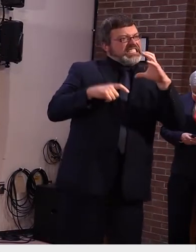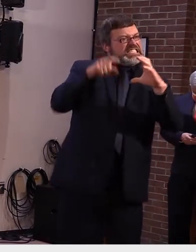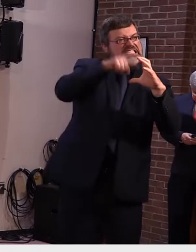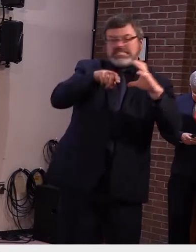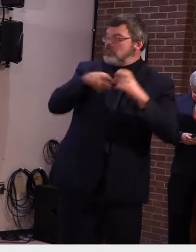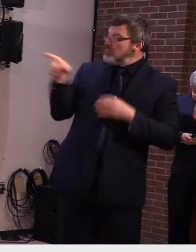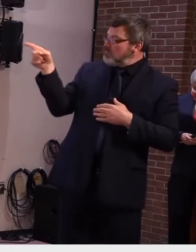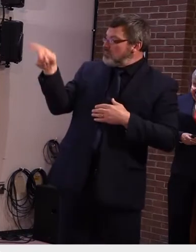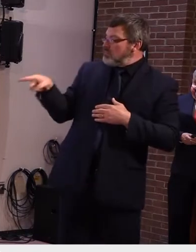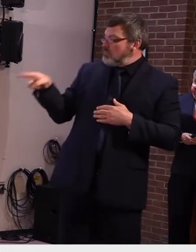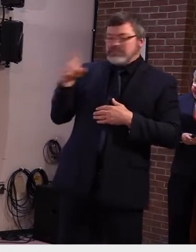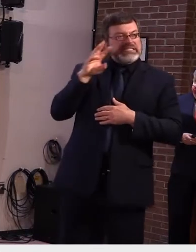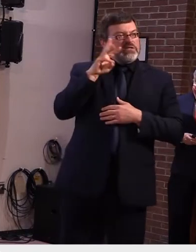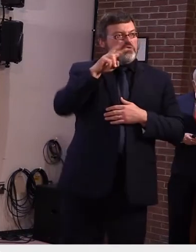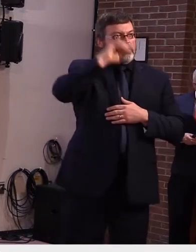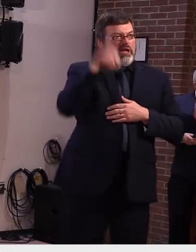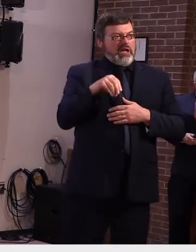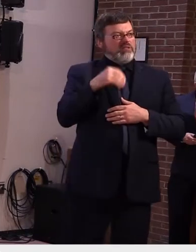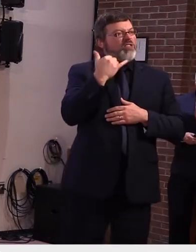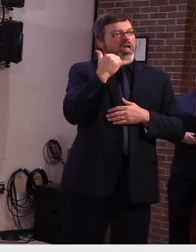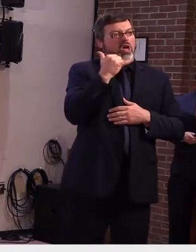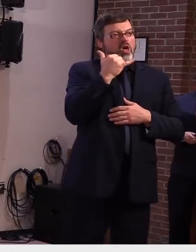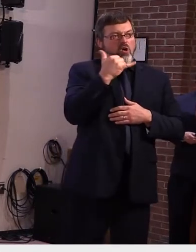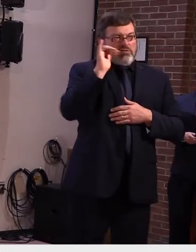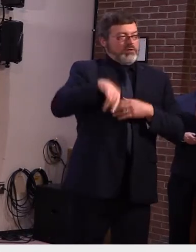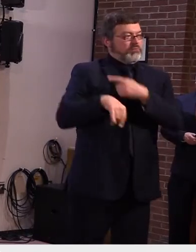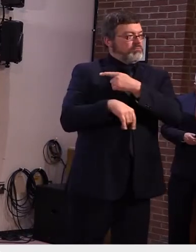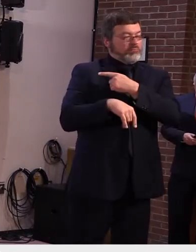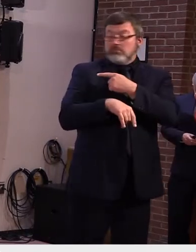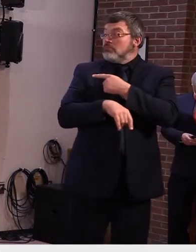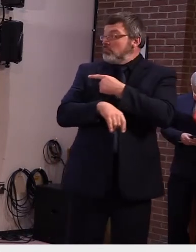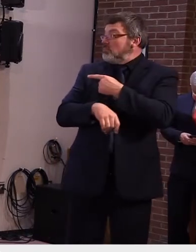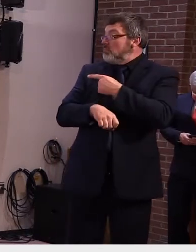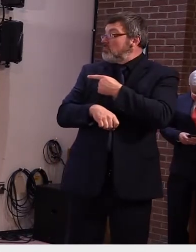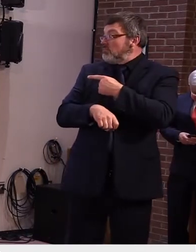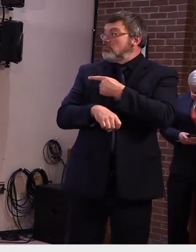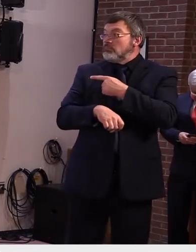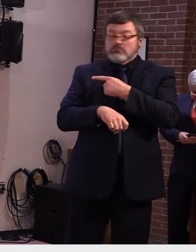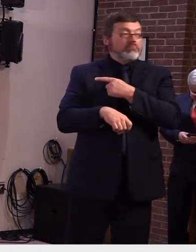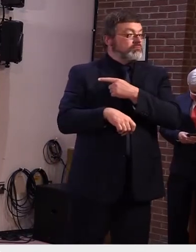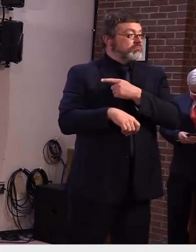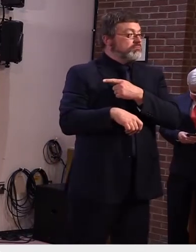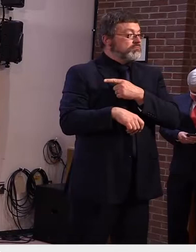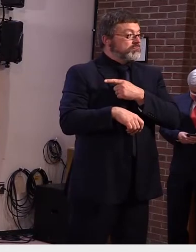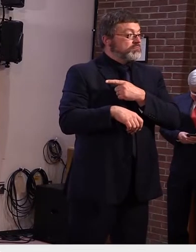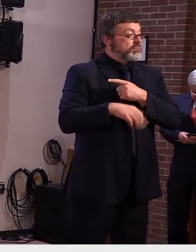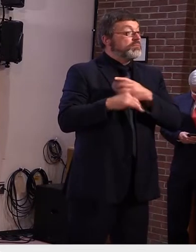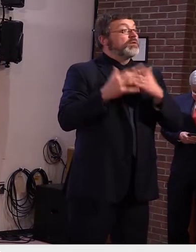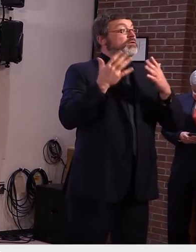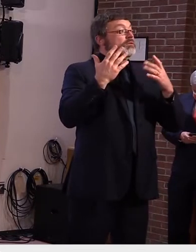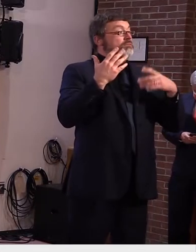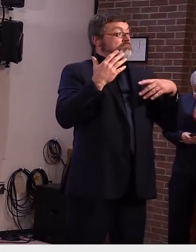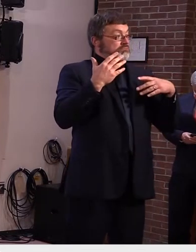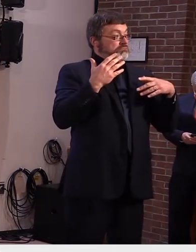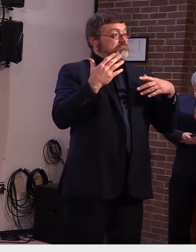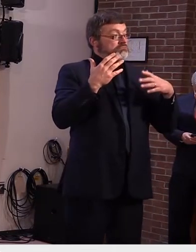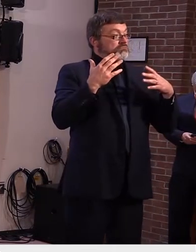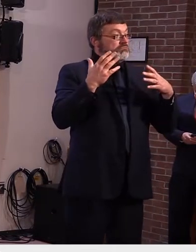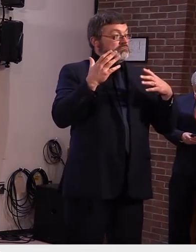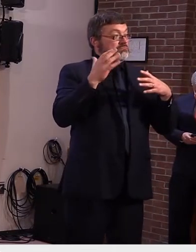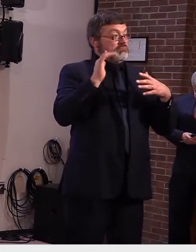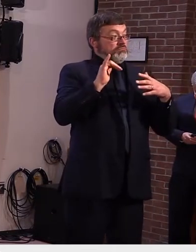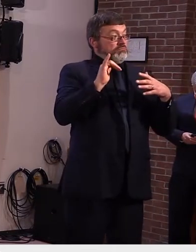I would collapse the fully remote and the hybrid into some kind of hybrid mode, and that would be closer to